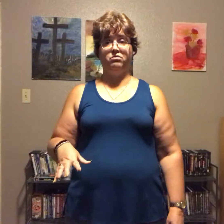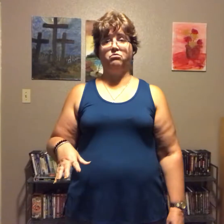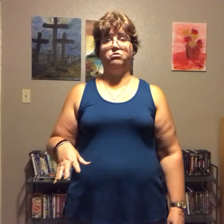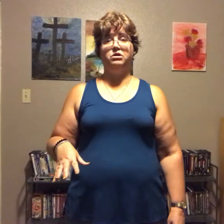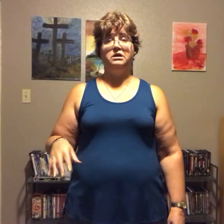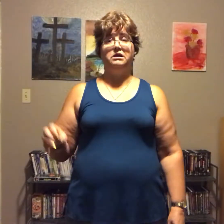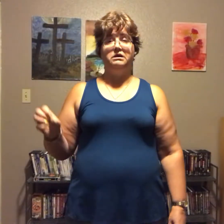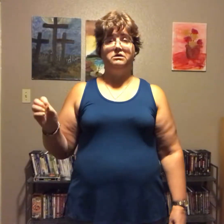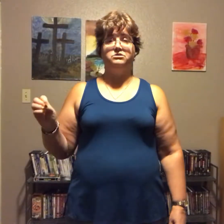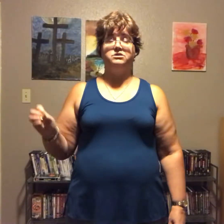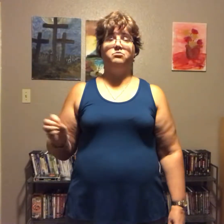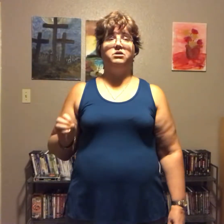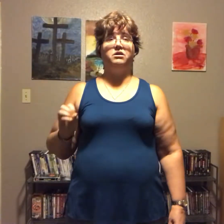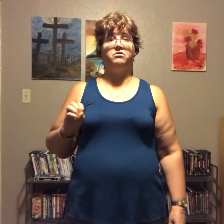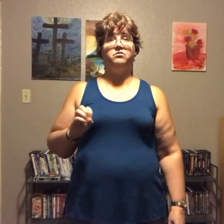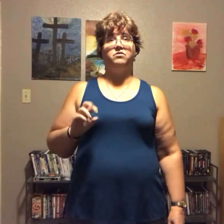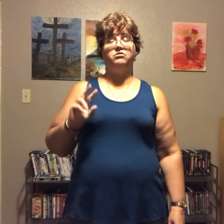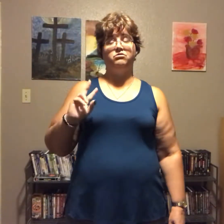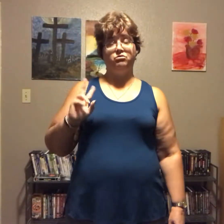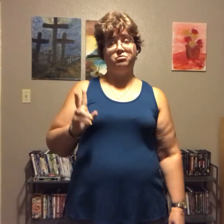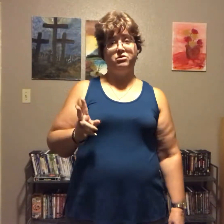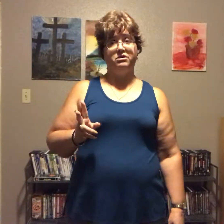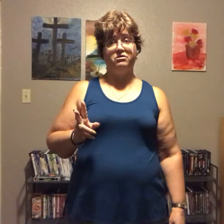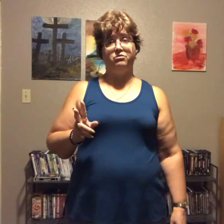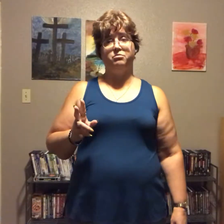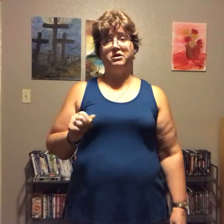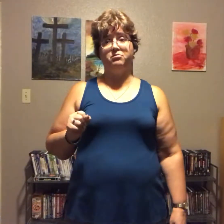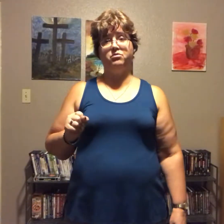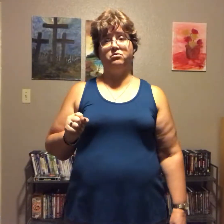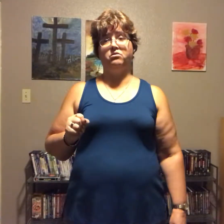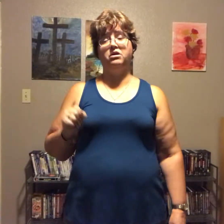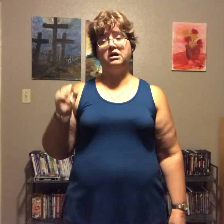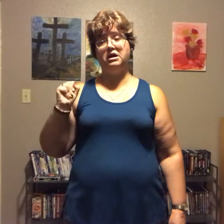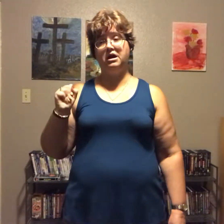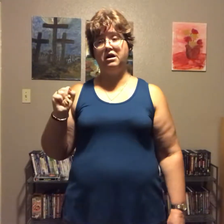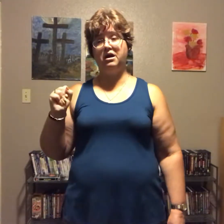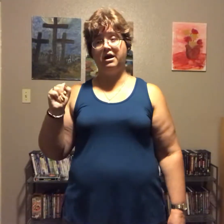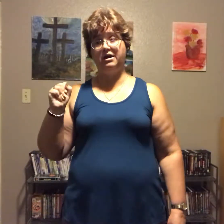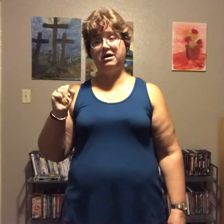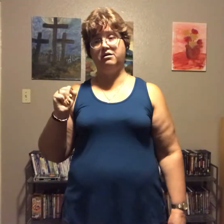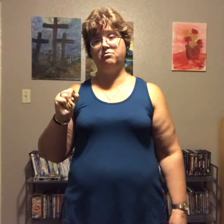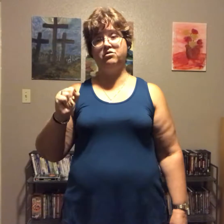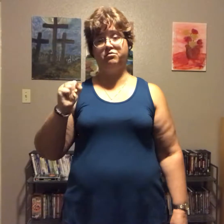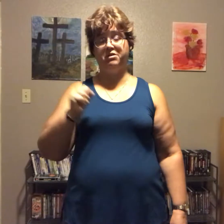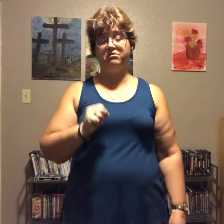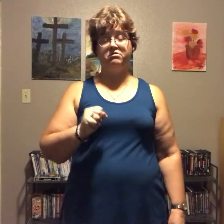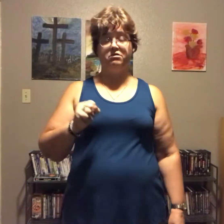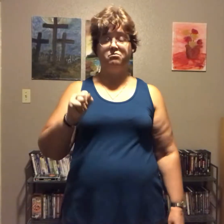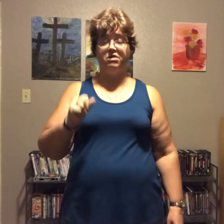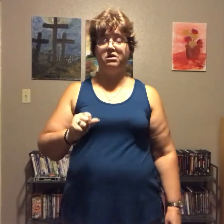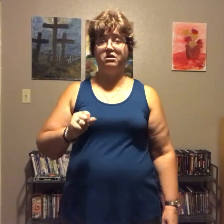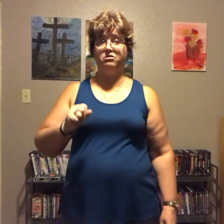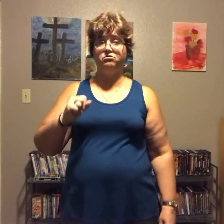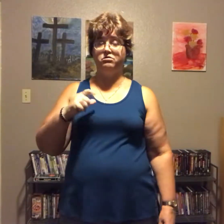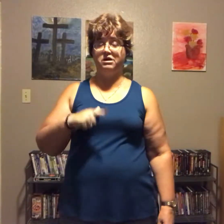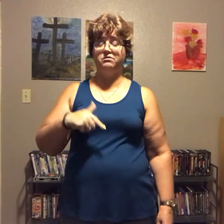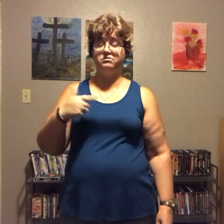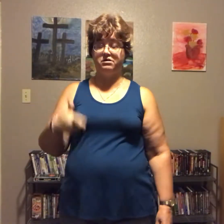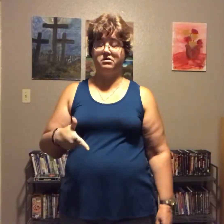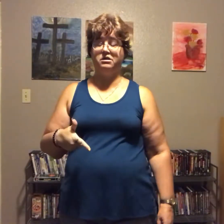wrong and so because of these two particular people I am especially making today's kicking